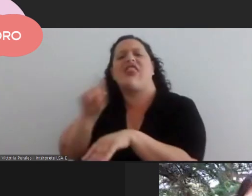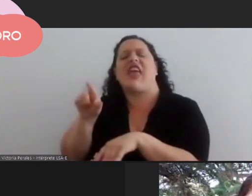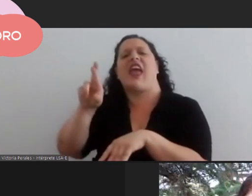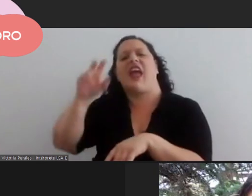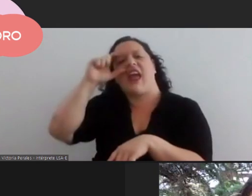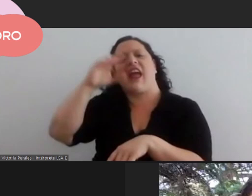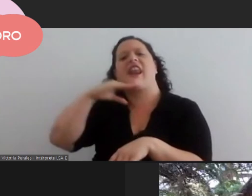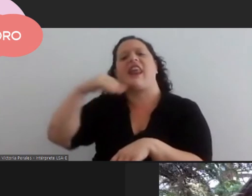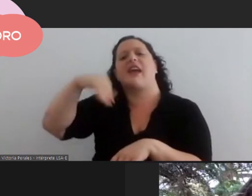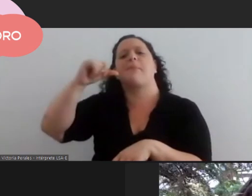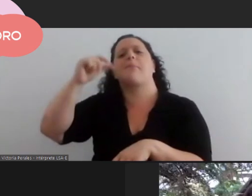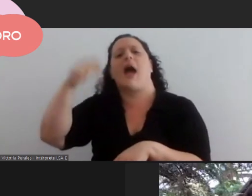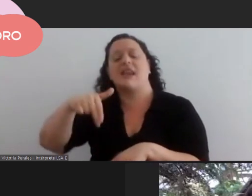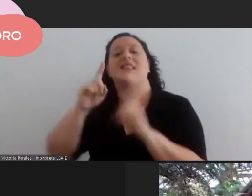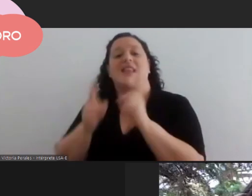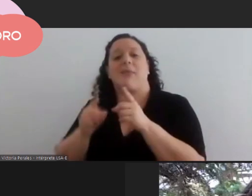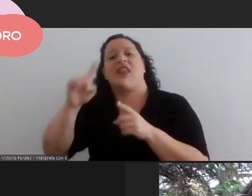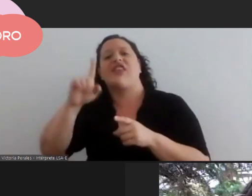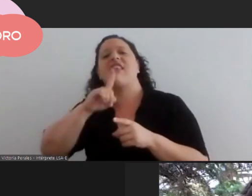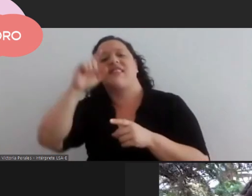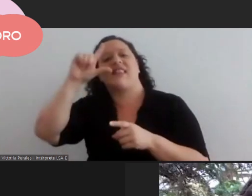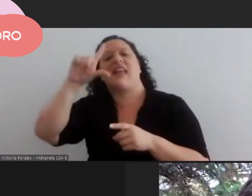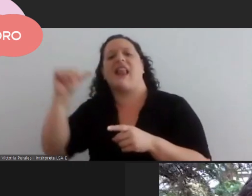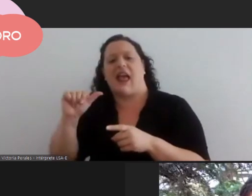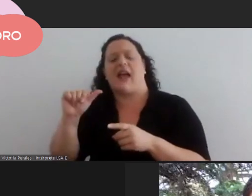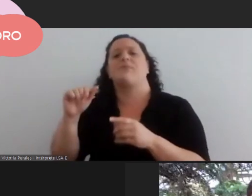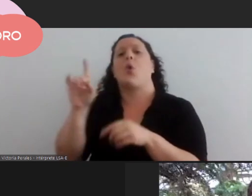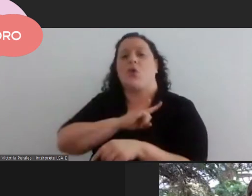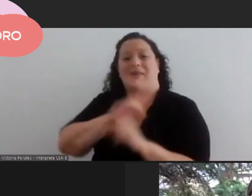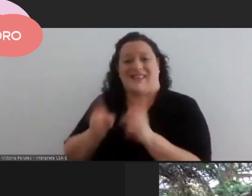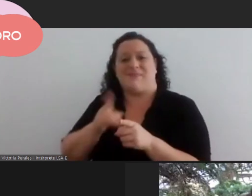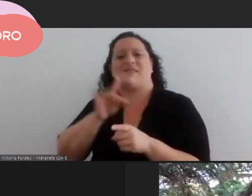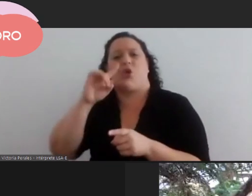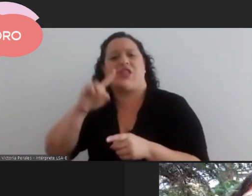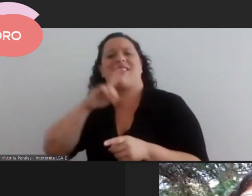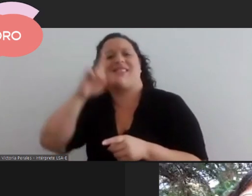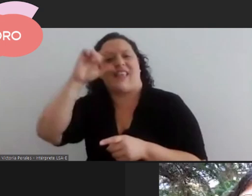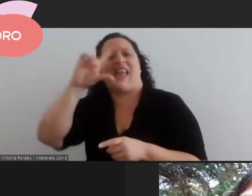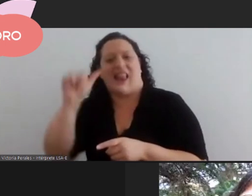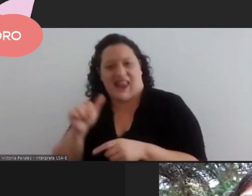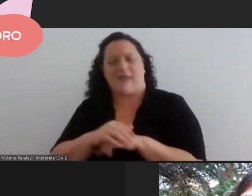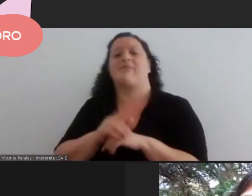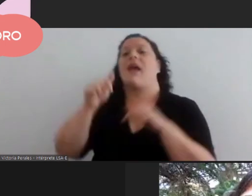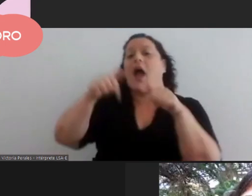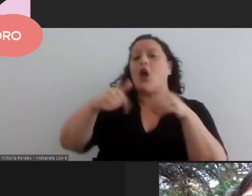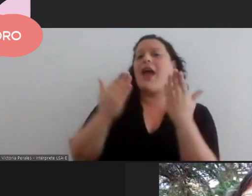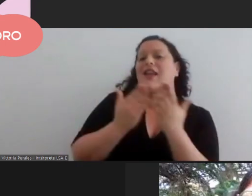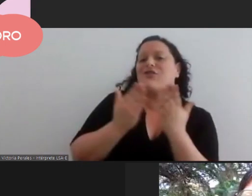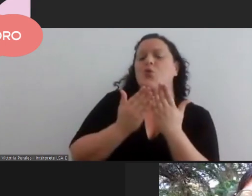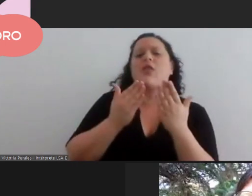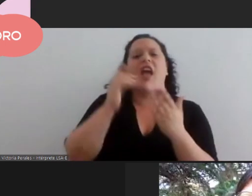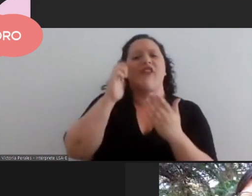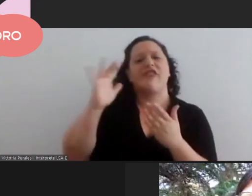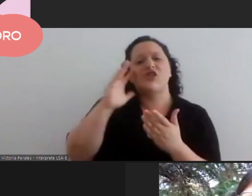run by Martín Rechman and Andrés Ditella at Dr. Cuato Ditella University. She